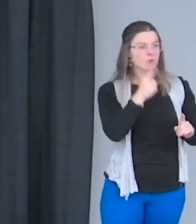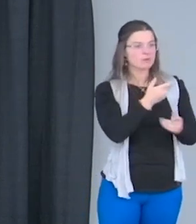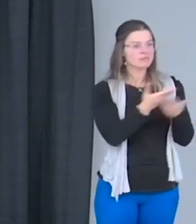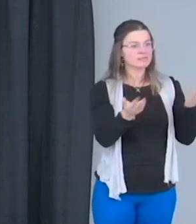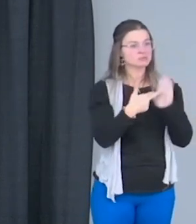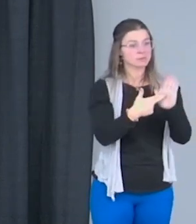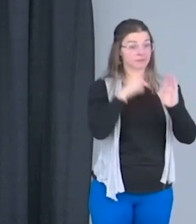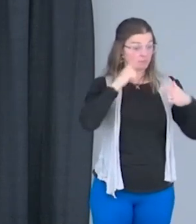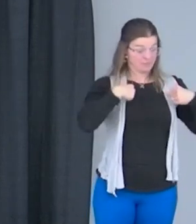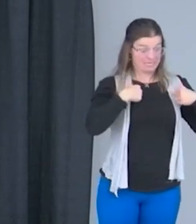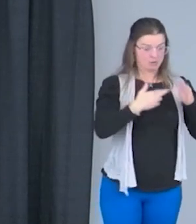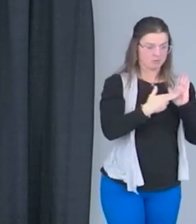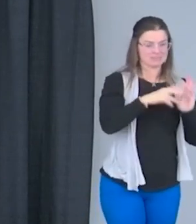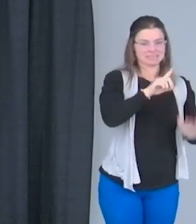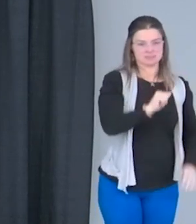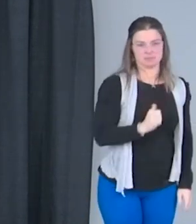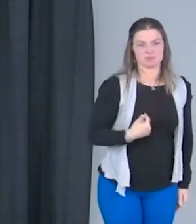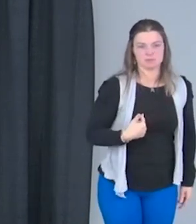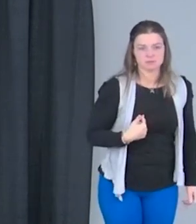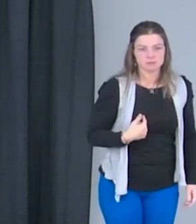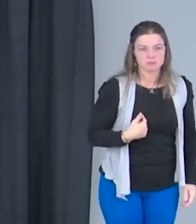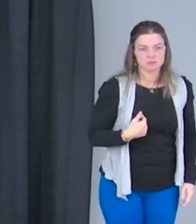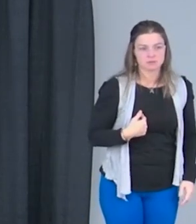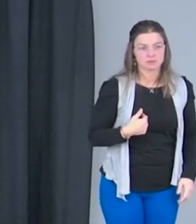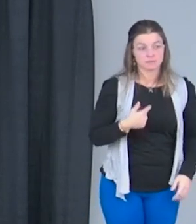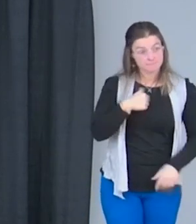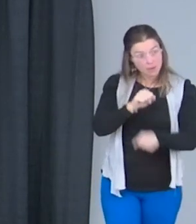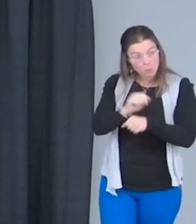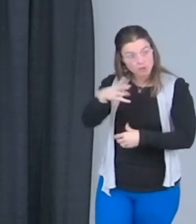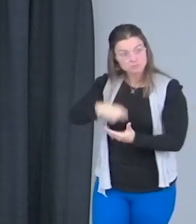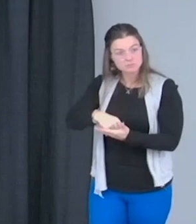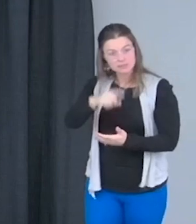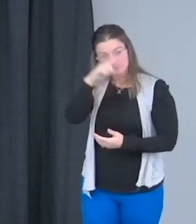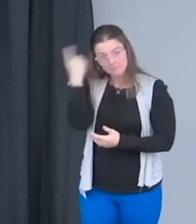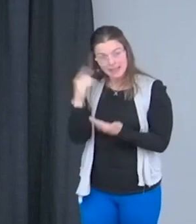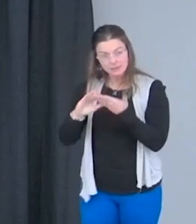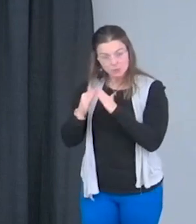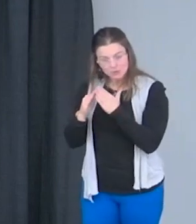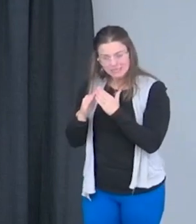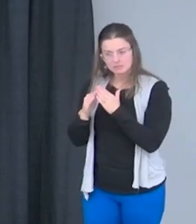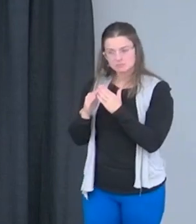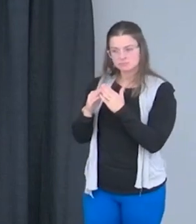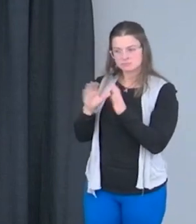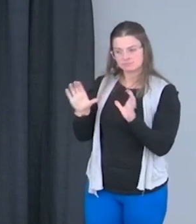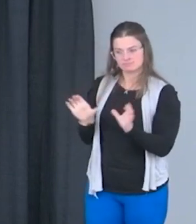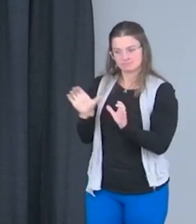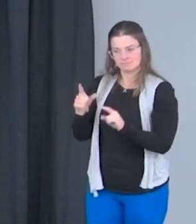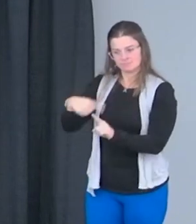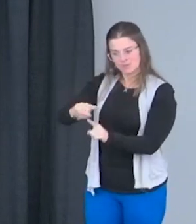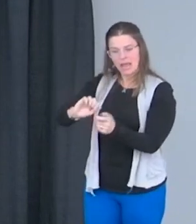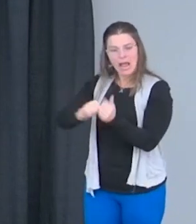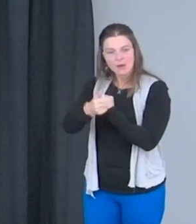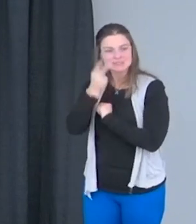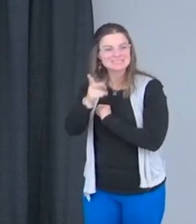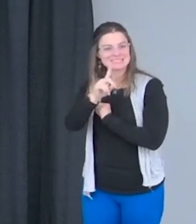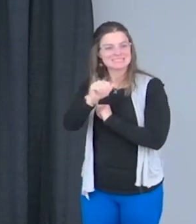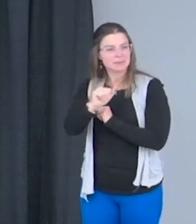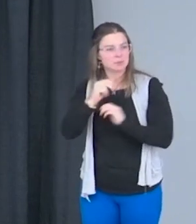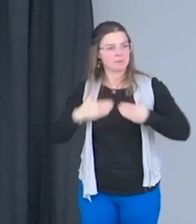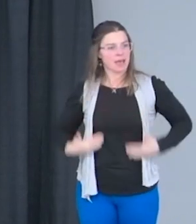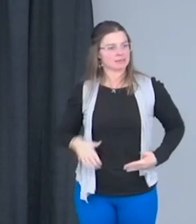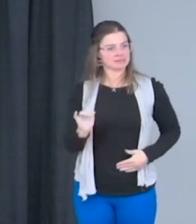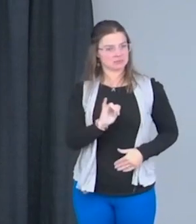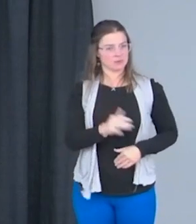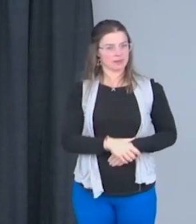for me is disability. So, my work in the Black community is focused on how they can see disabled bodies, too. So, I don't